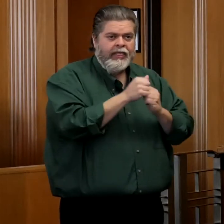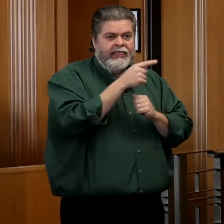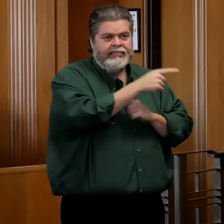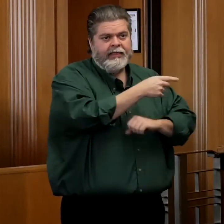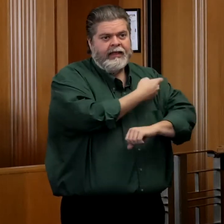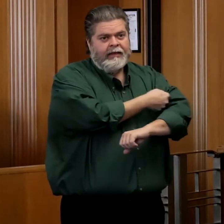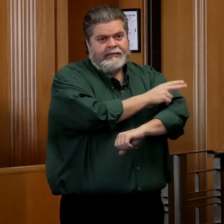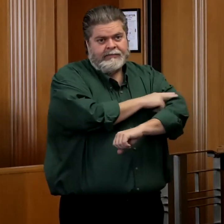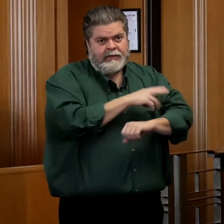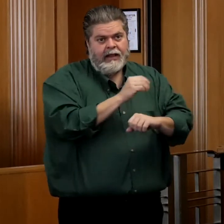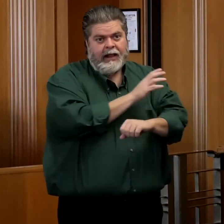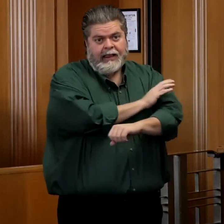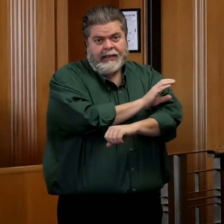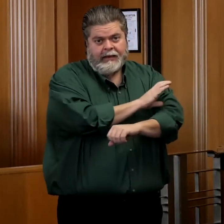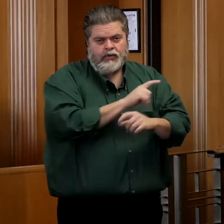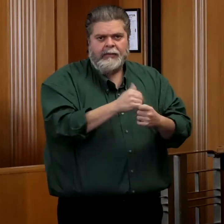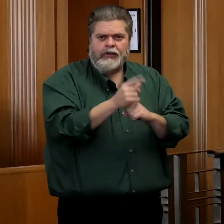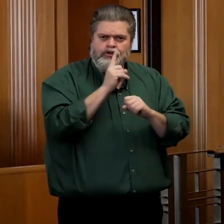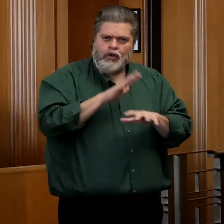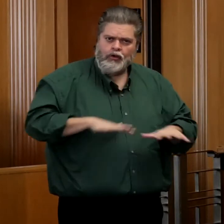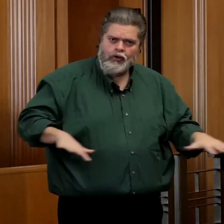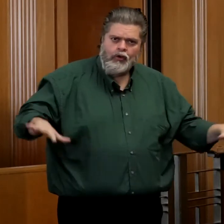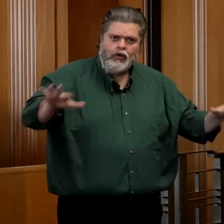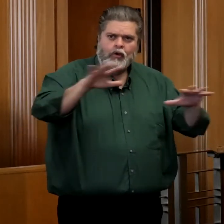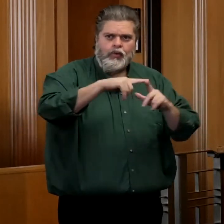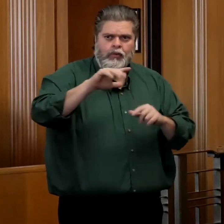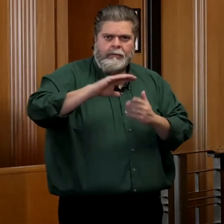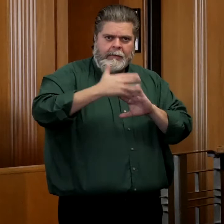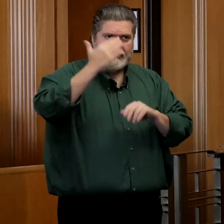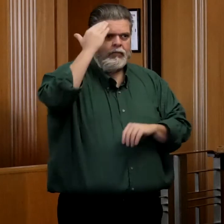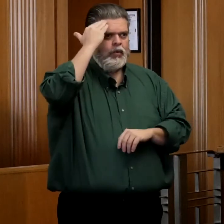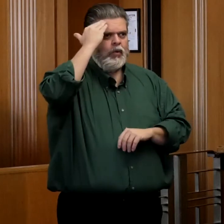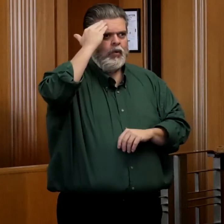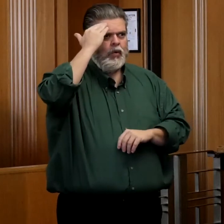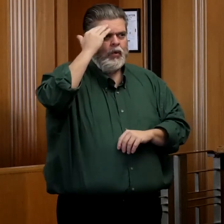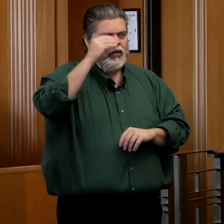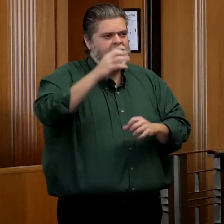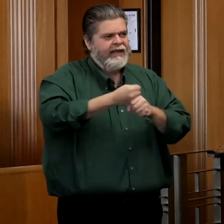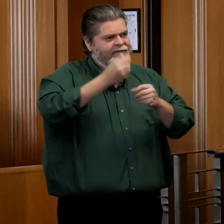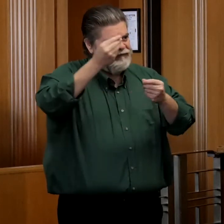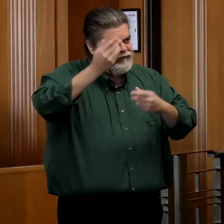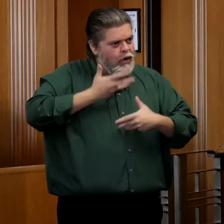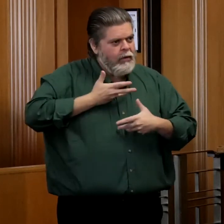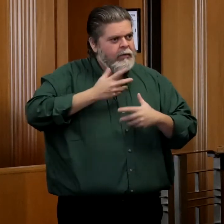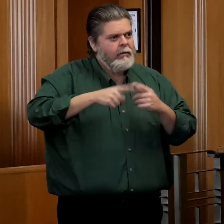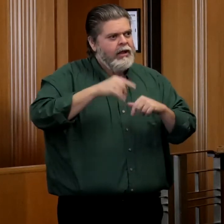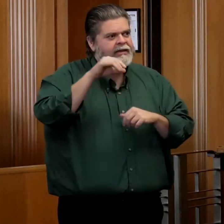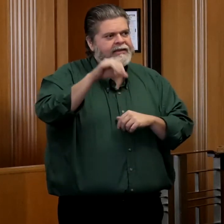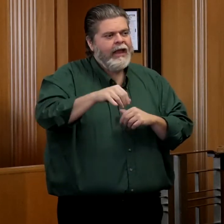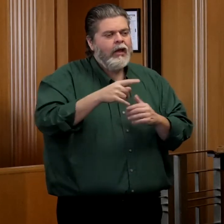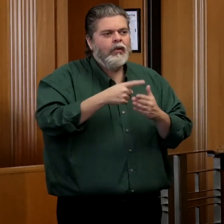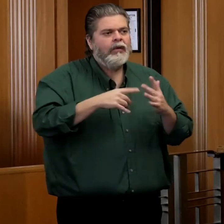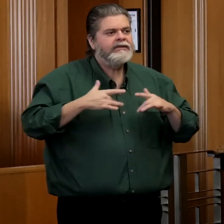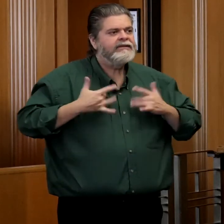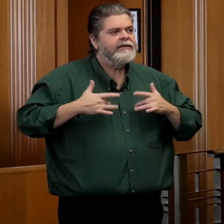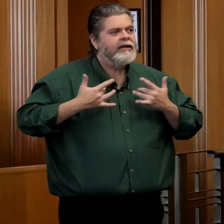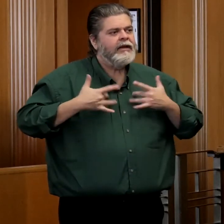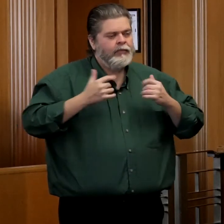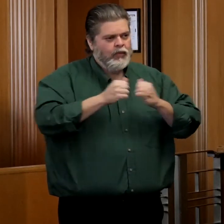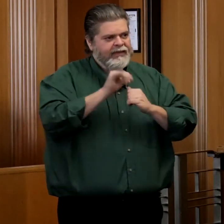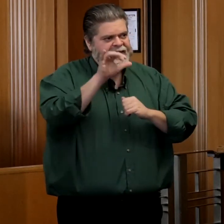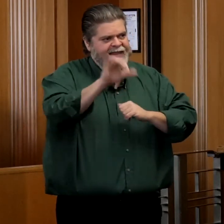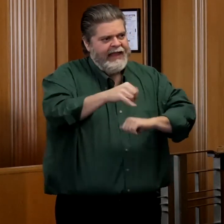information gets out to all of you in this community so you're well informed about that and other aspects of this